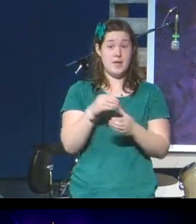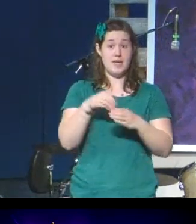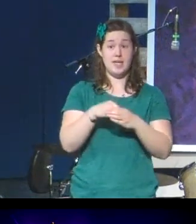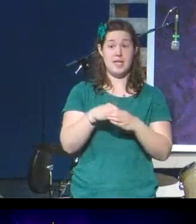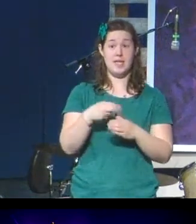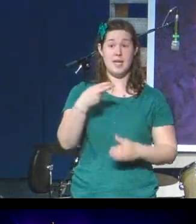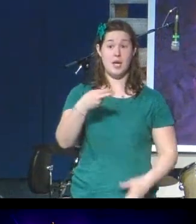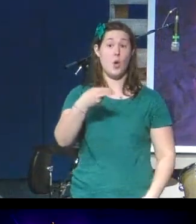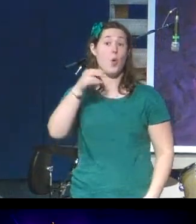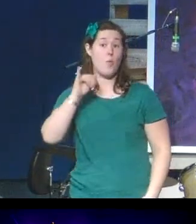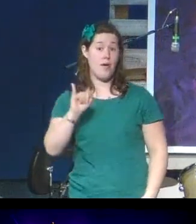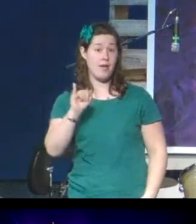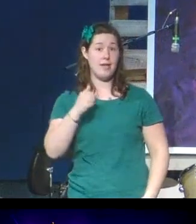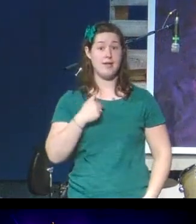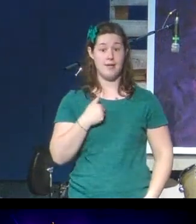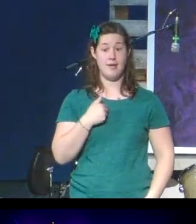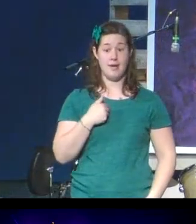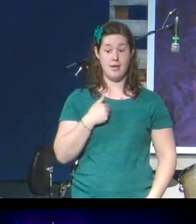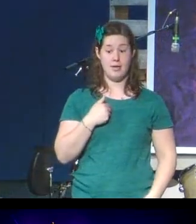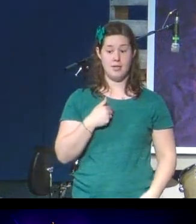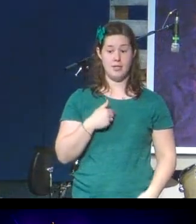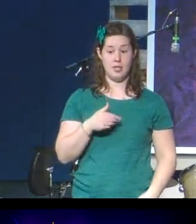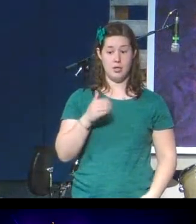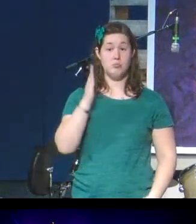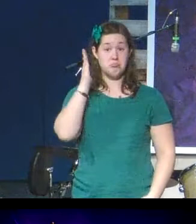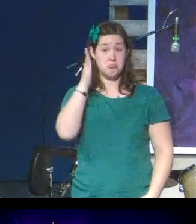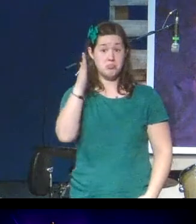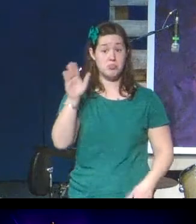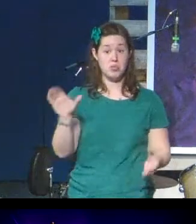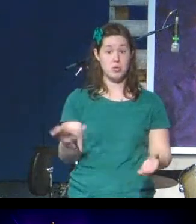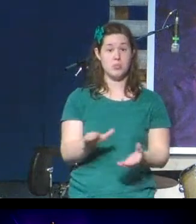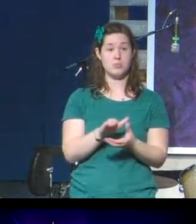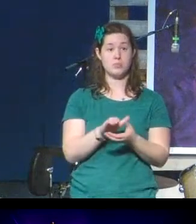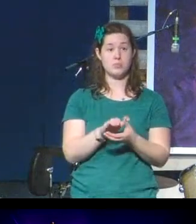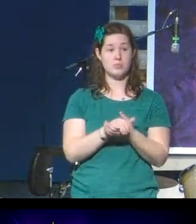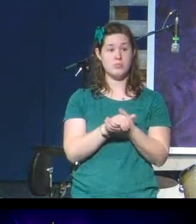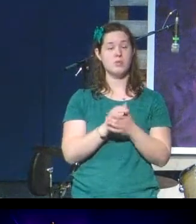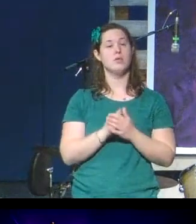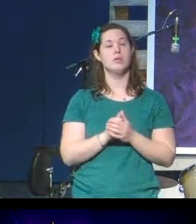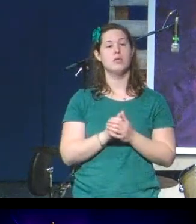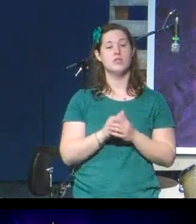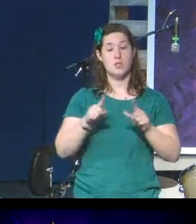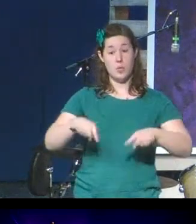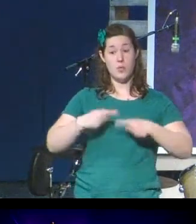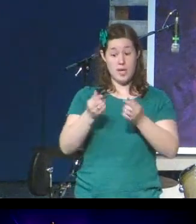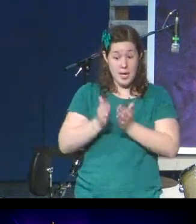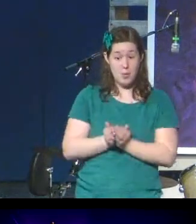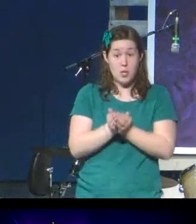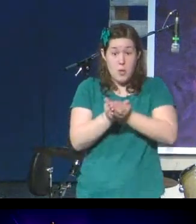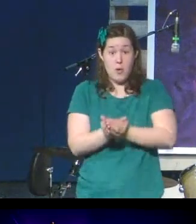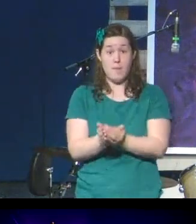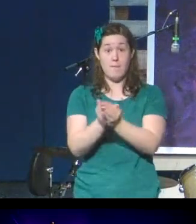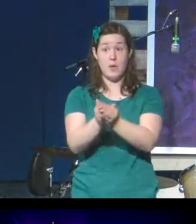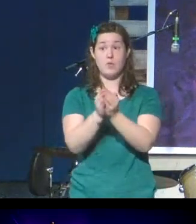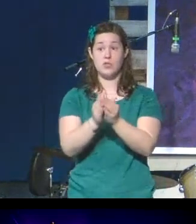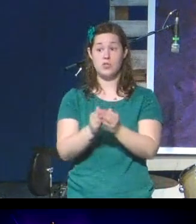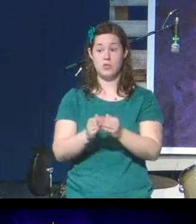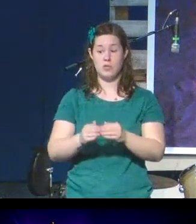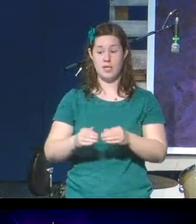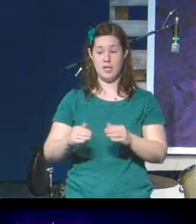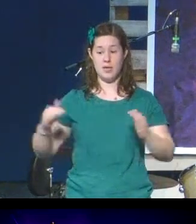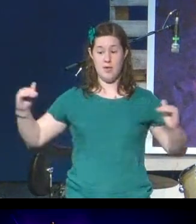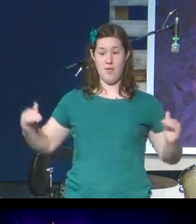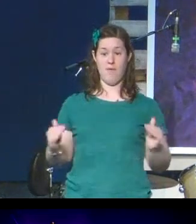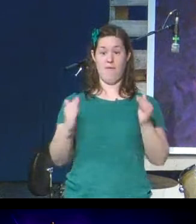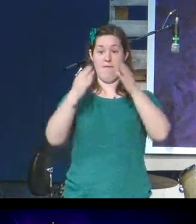were able to do together as a family is actually take a boat out to Mount Kilauea in the time that it was erupting. Now, it was